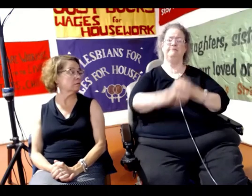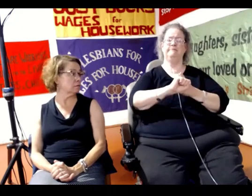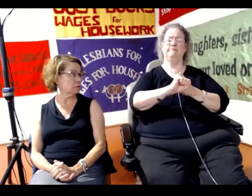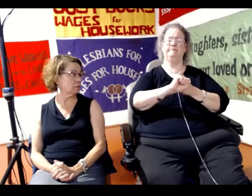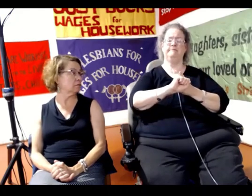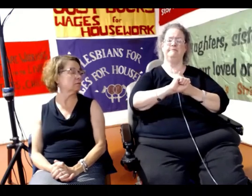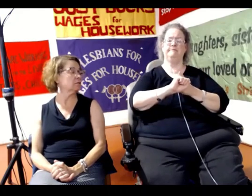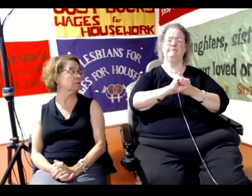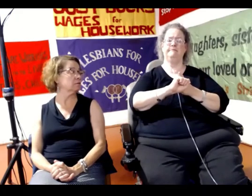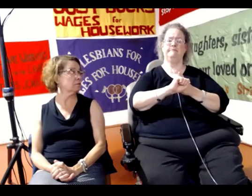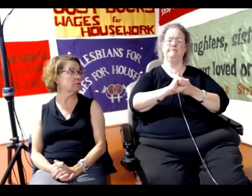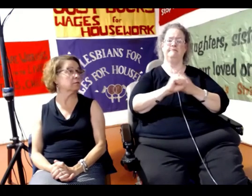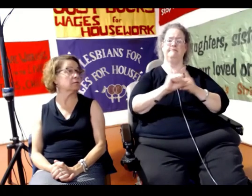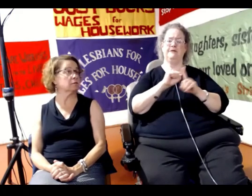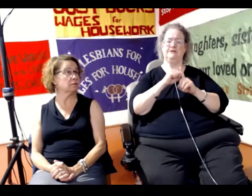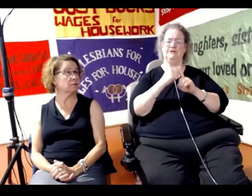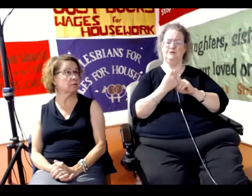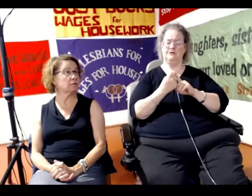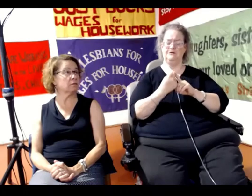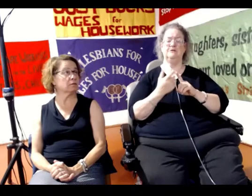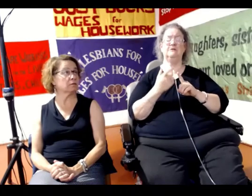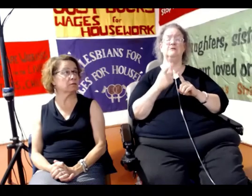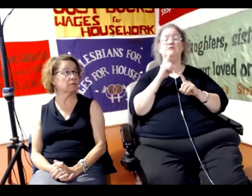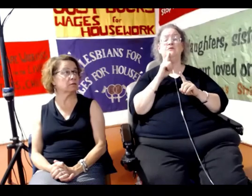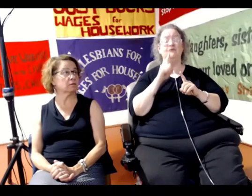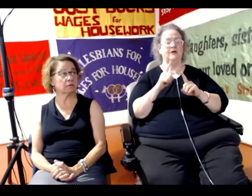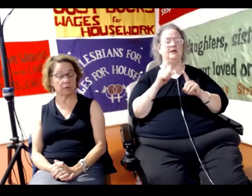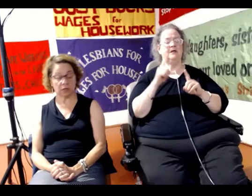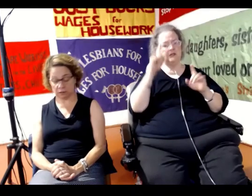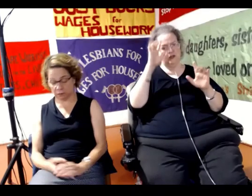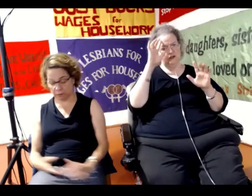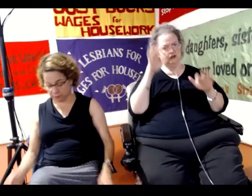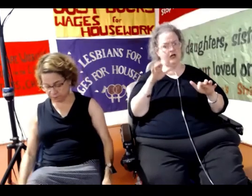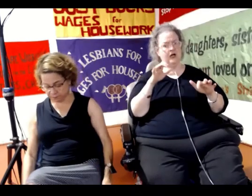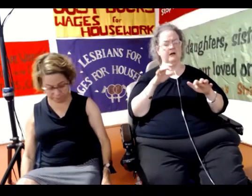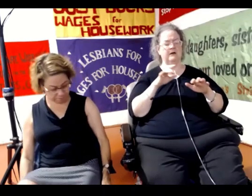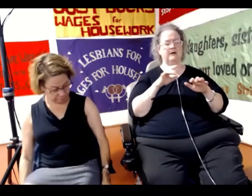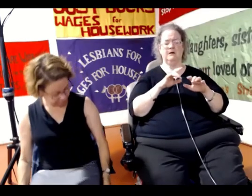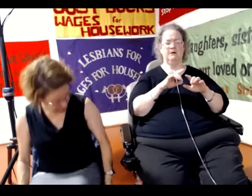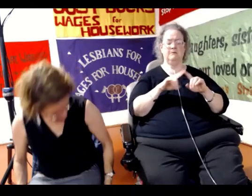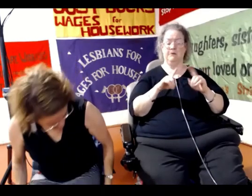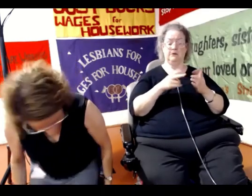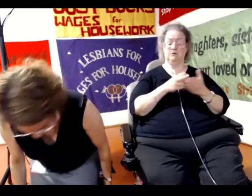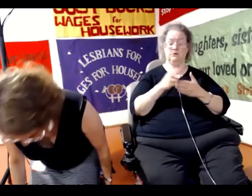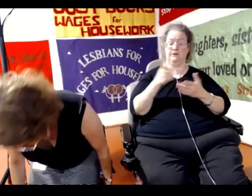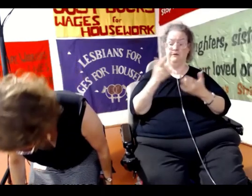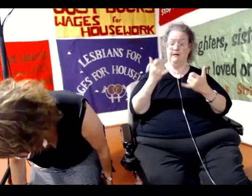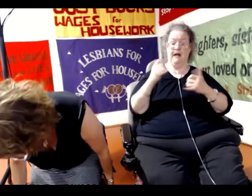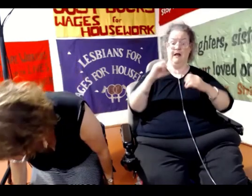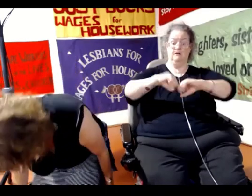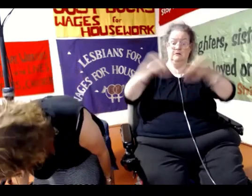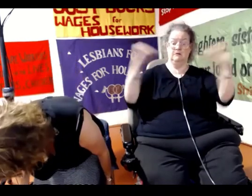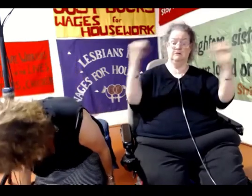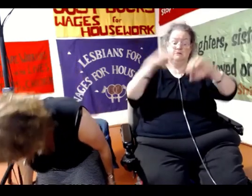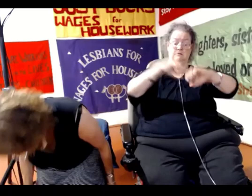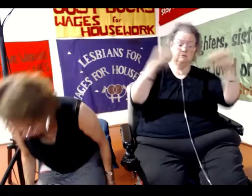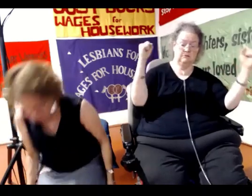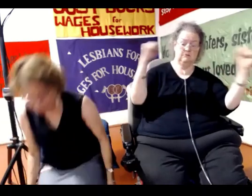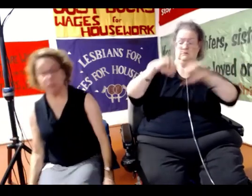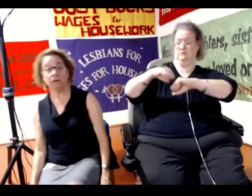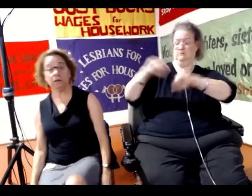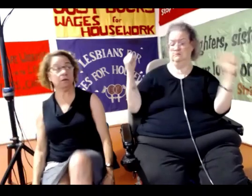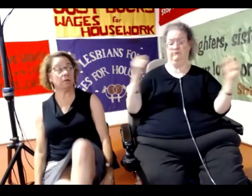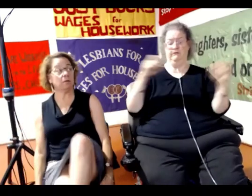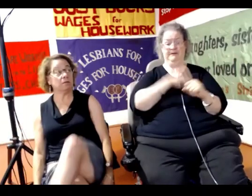And it's been shocking, but also good, that all these police are being exposed now, because this has gone on for years,